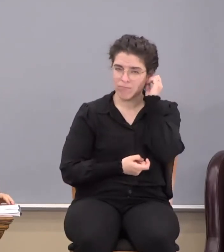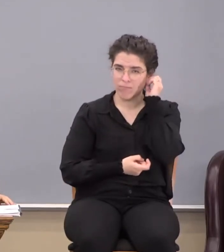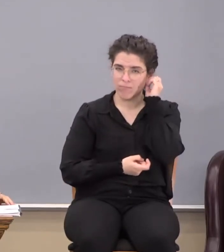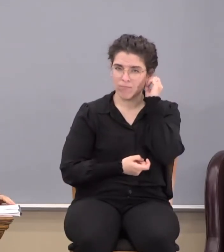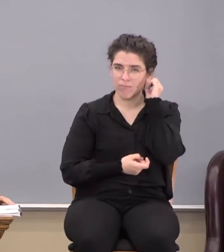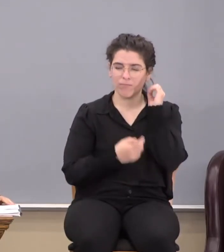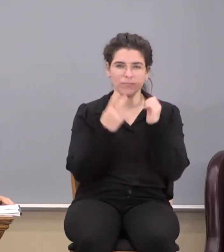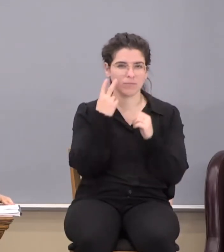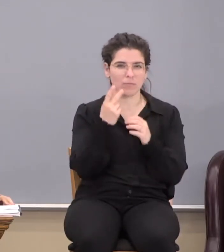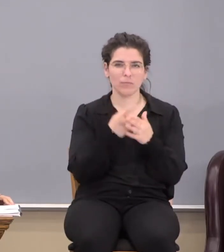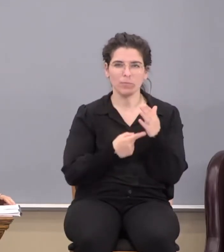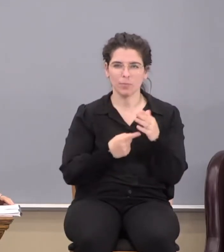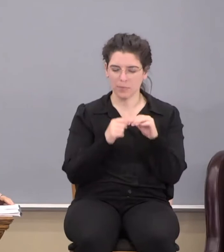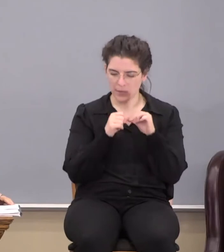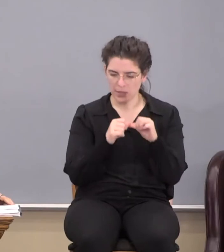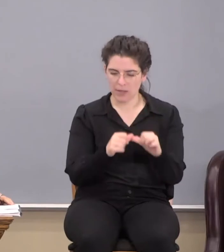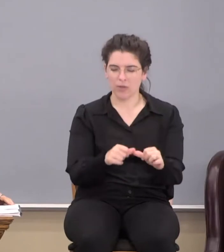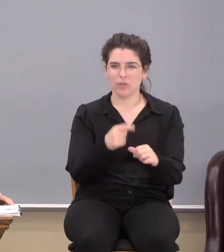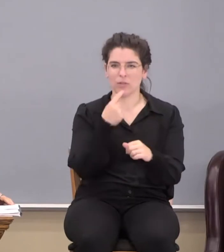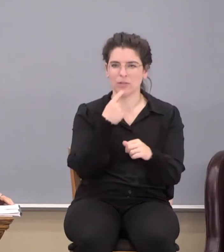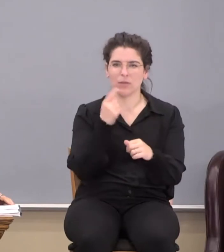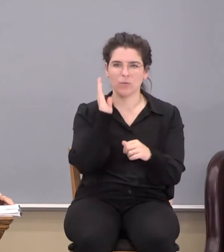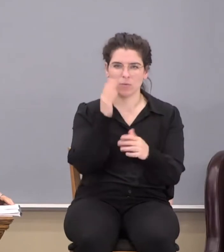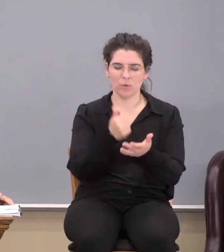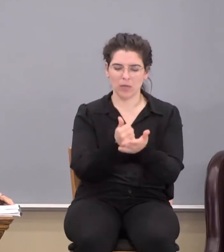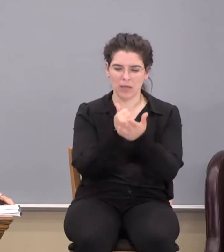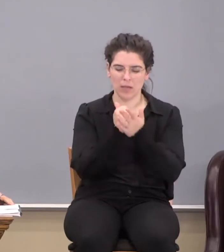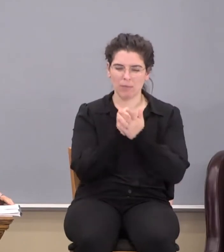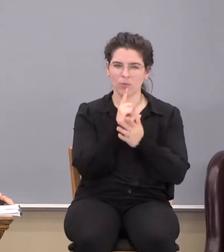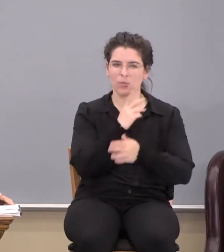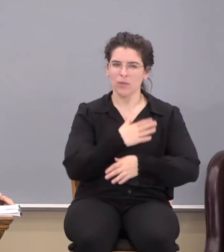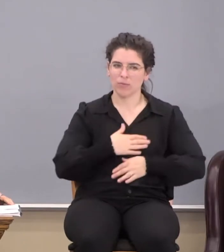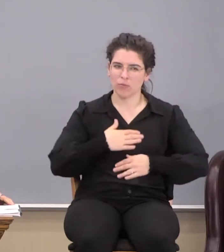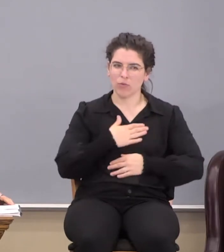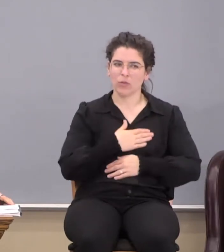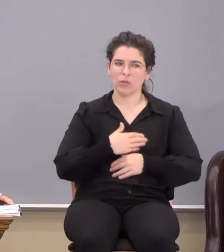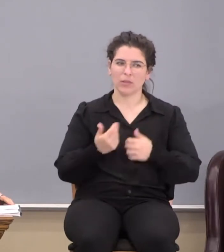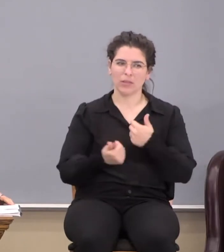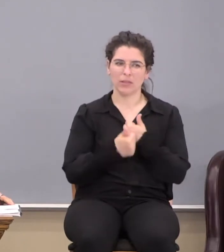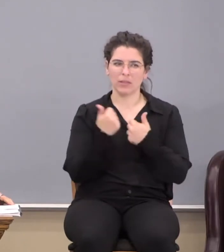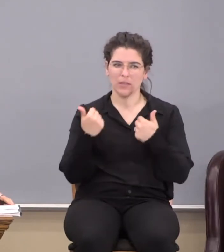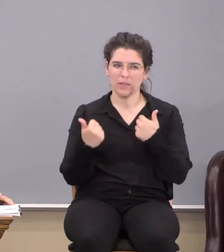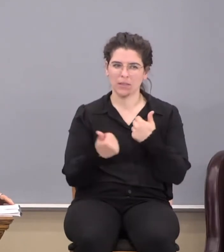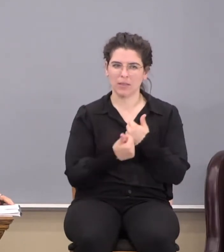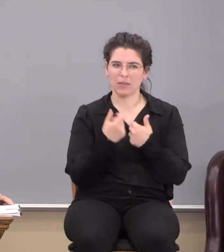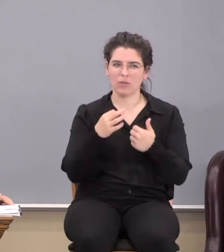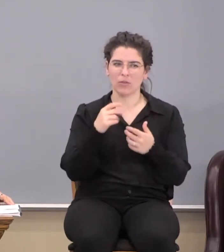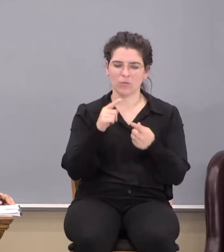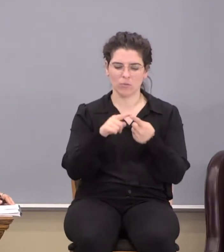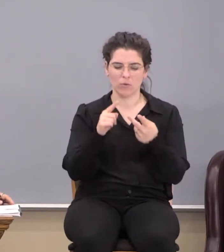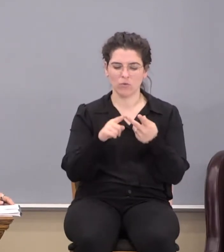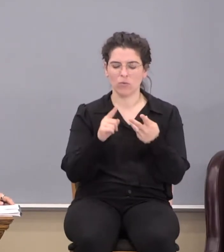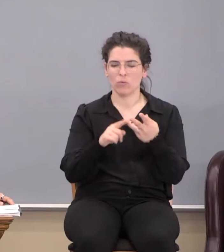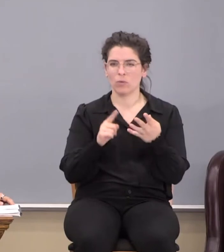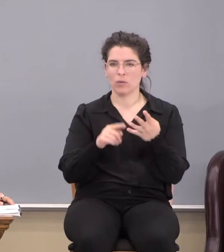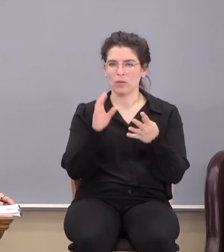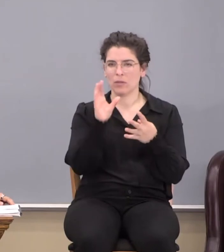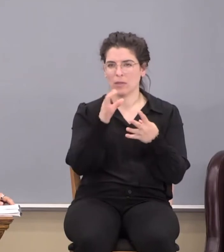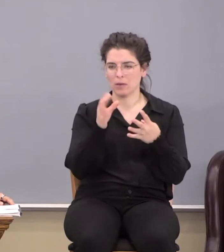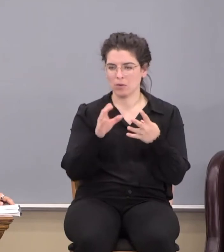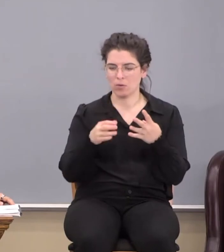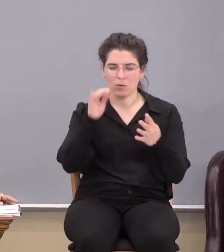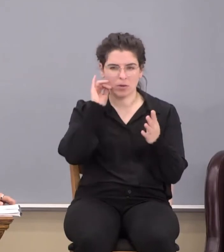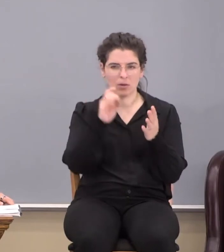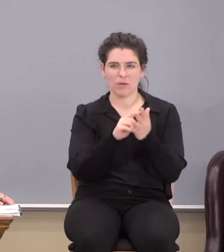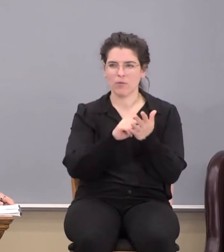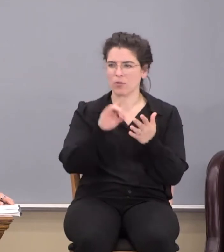Look at what he goes on to say, which will help us appreciate the danger in those four categories identified in verse 8, the